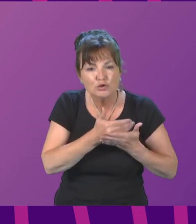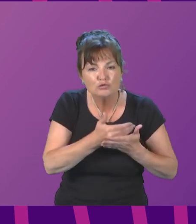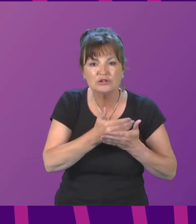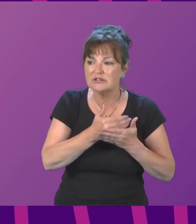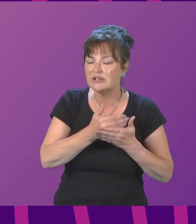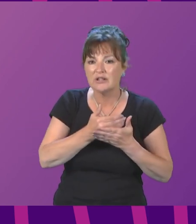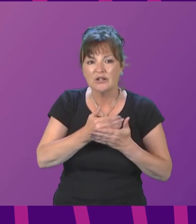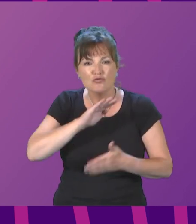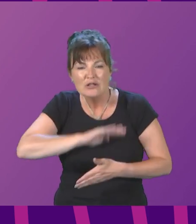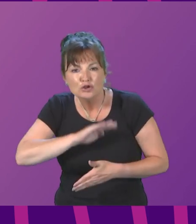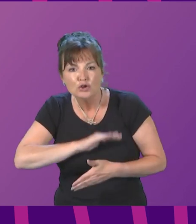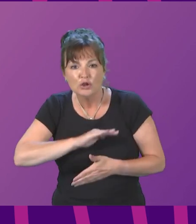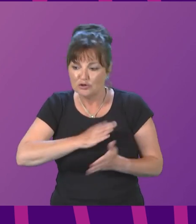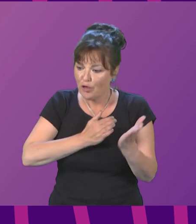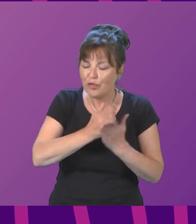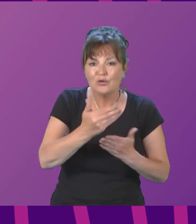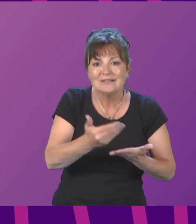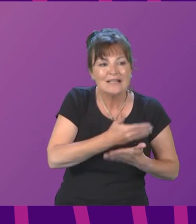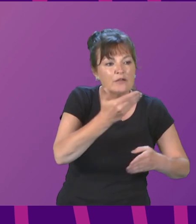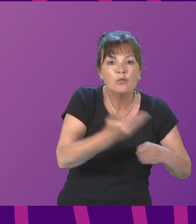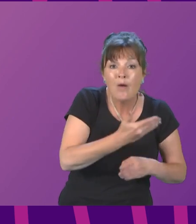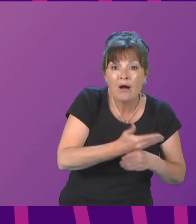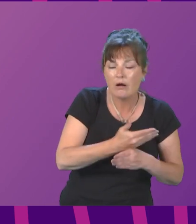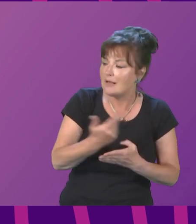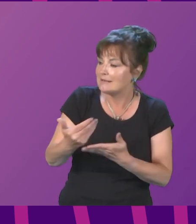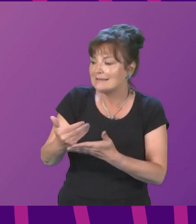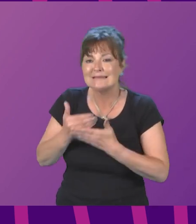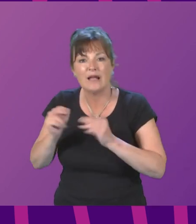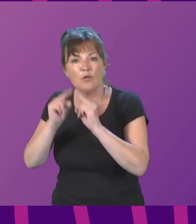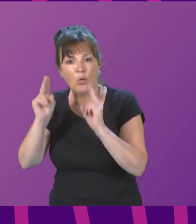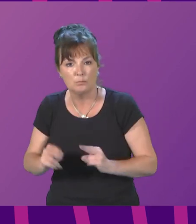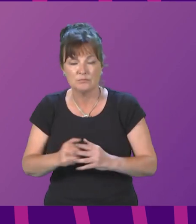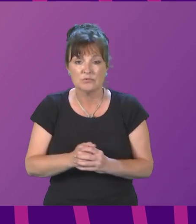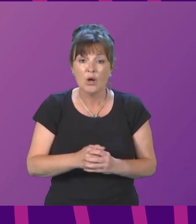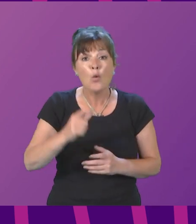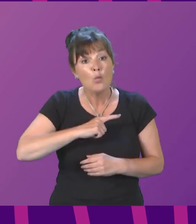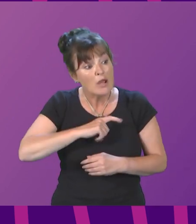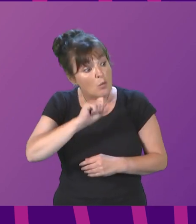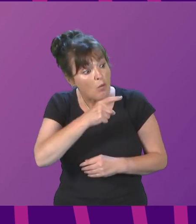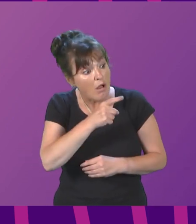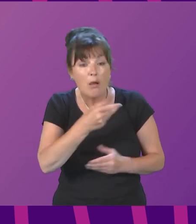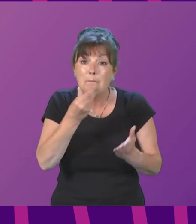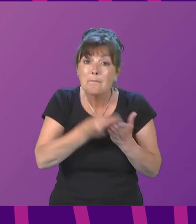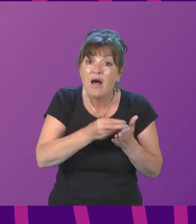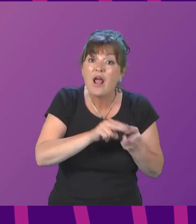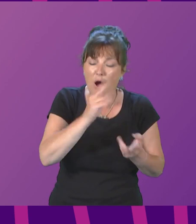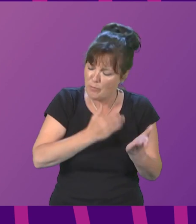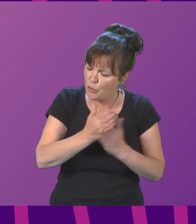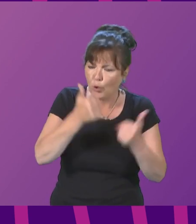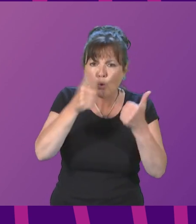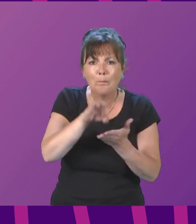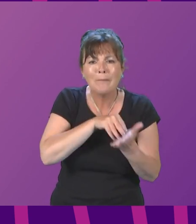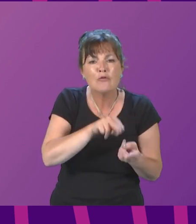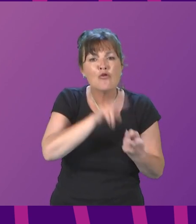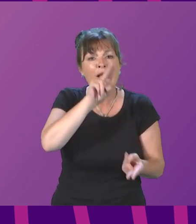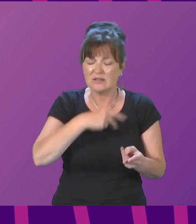We will put as much money as possible into people's pockets through decent pay rises. And we will continue to make tough choices